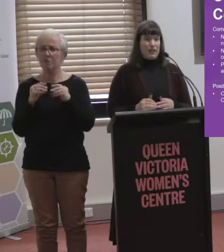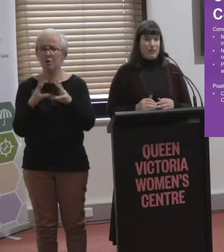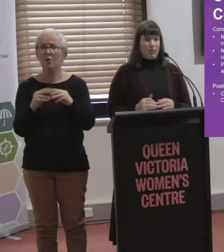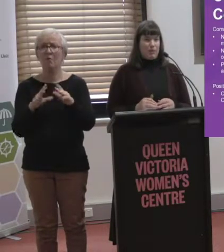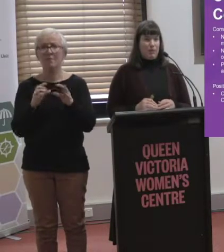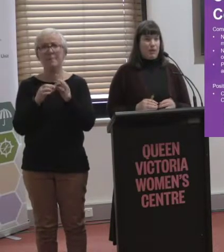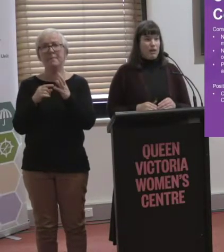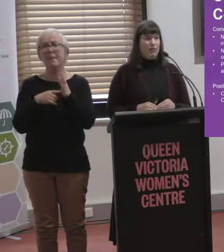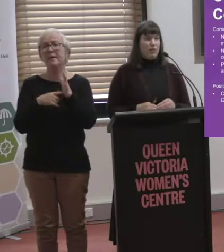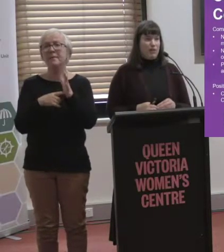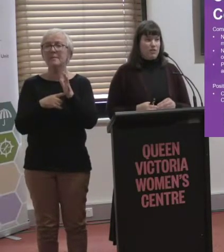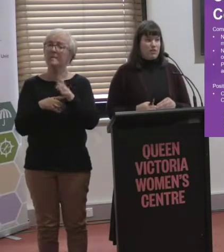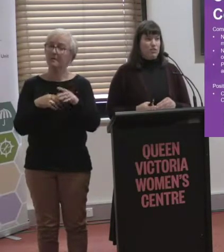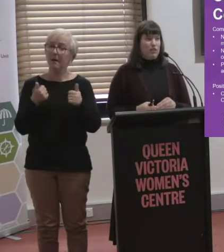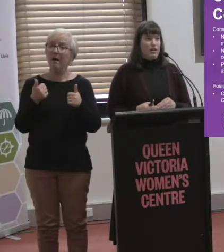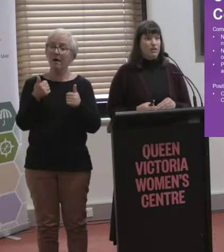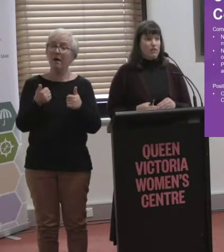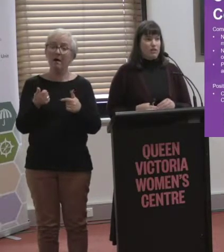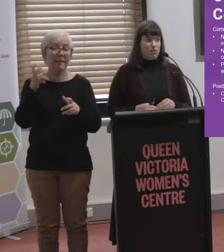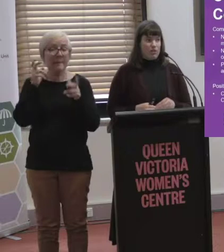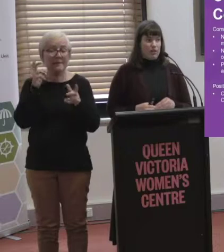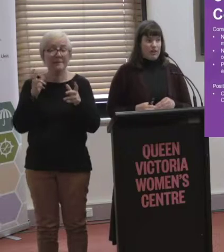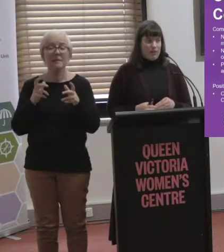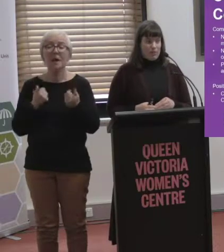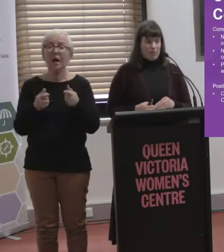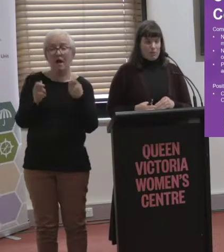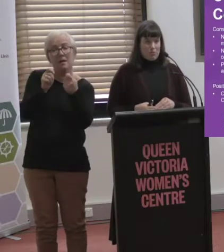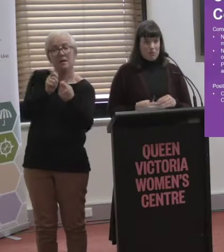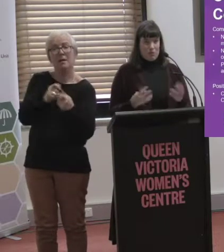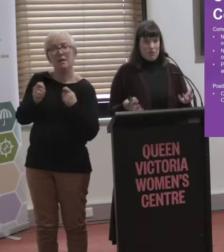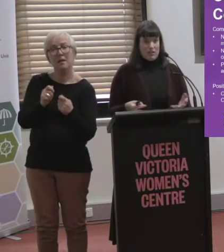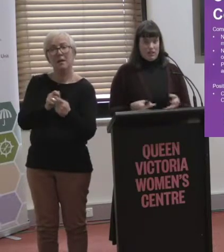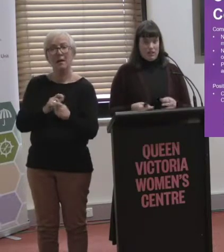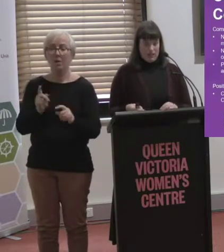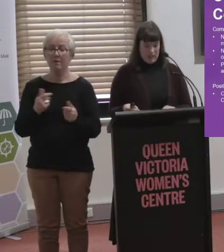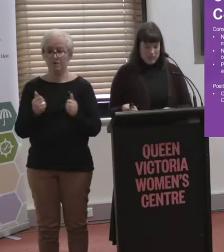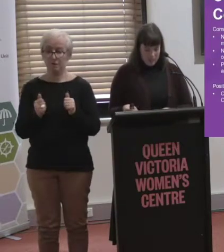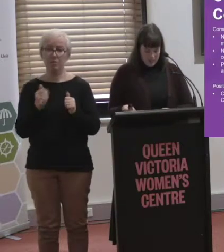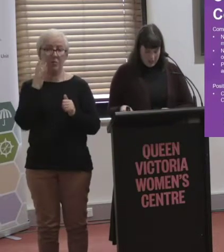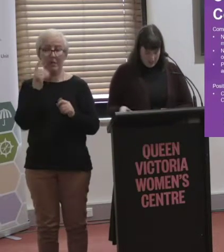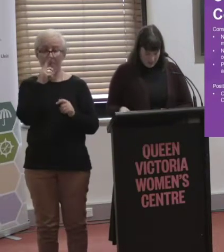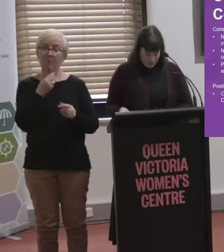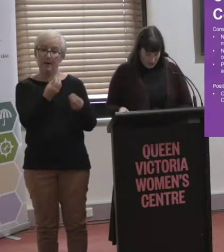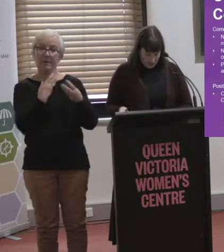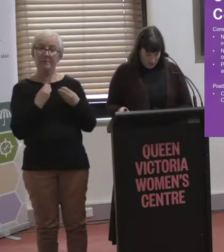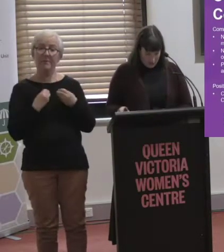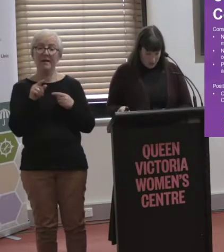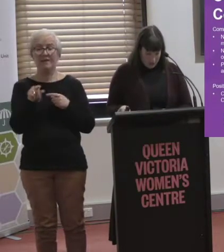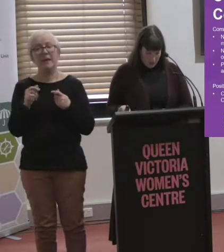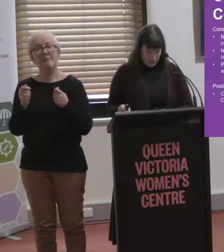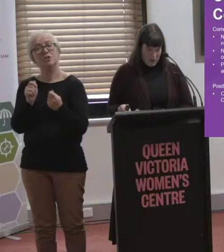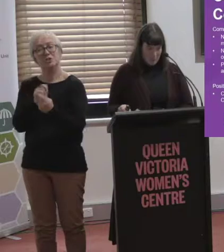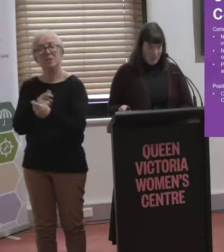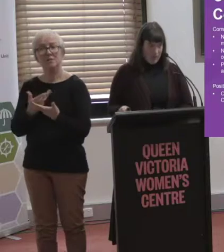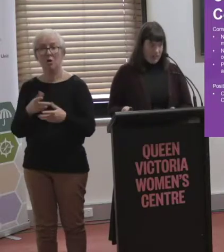most part they made quite a few modifications to the train according to what people in the community said that they needed. So that was a